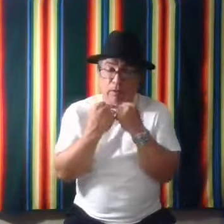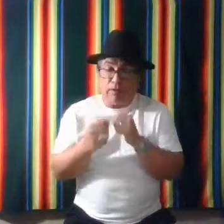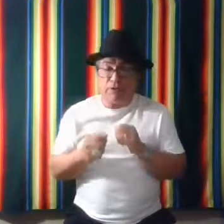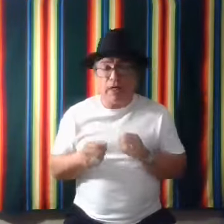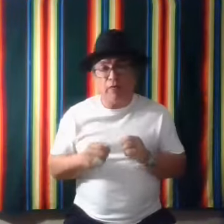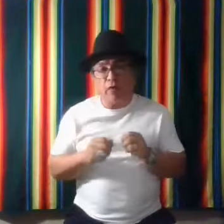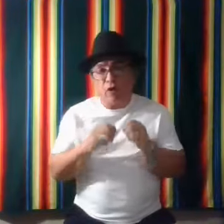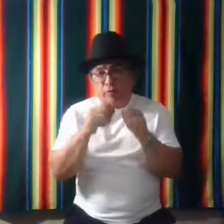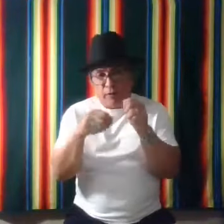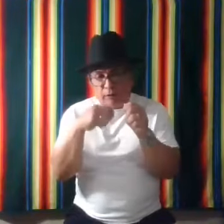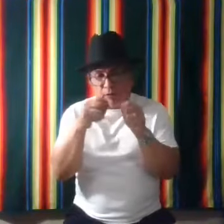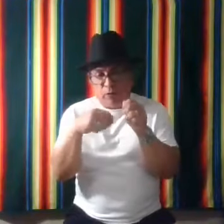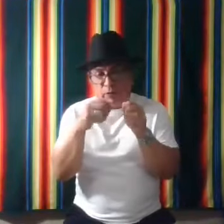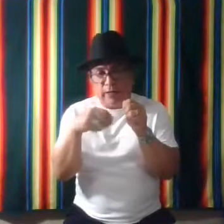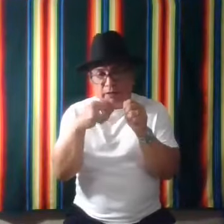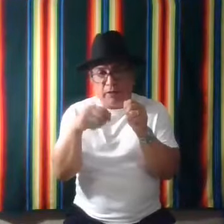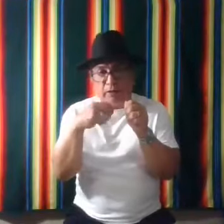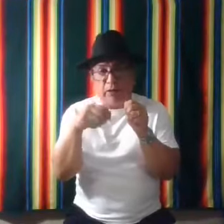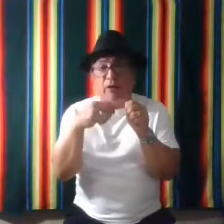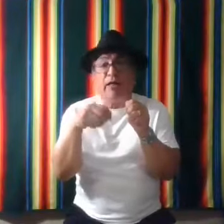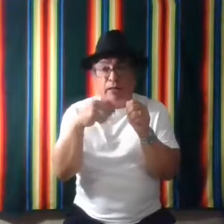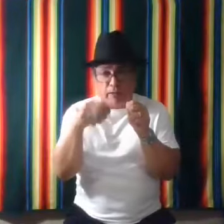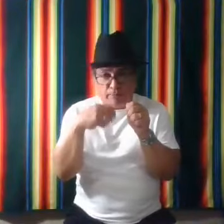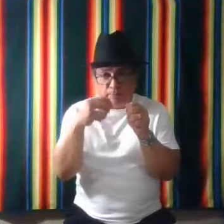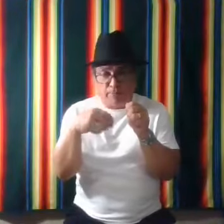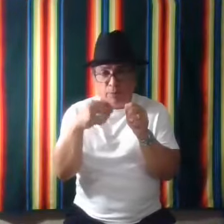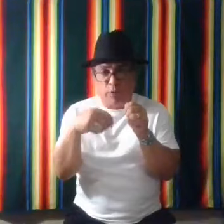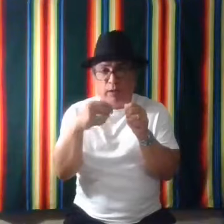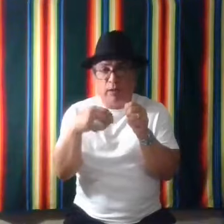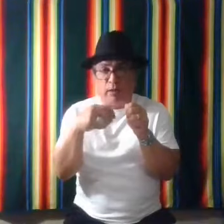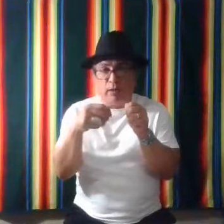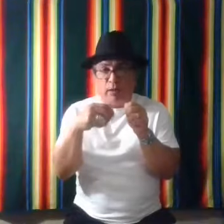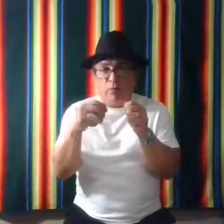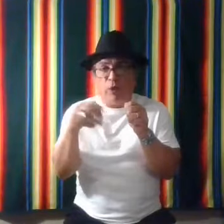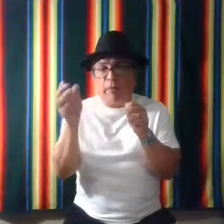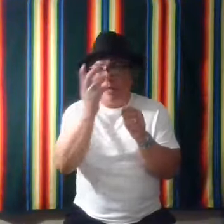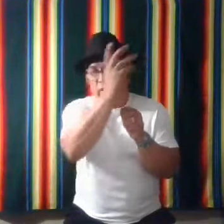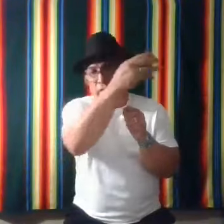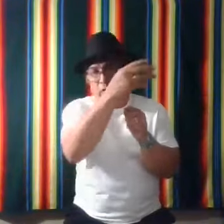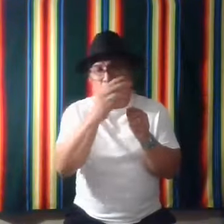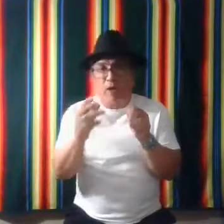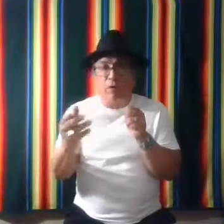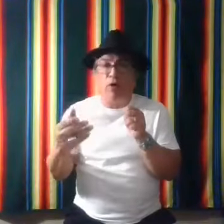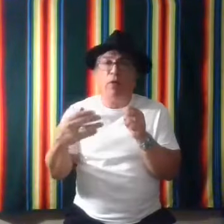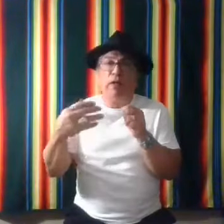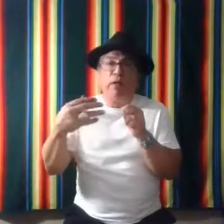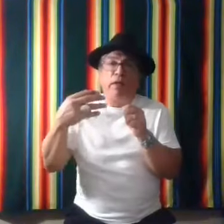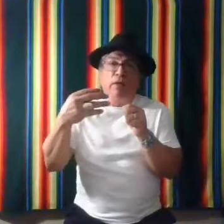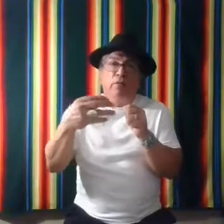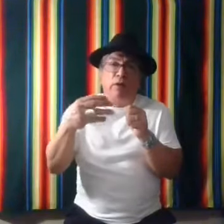Signed for coffee. The old days. They, they grinded it. Okay. Way back there. A long time ago. When, when,